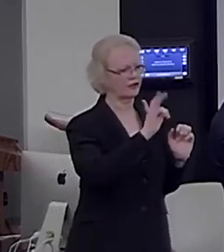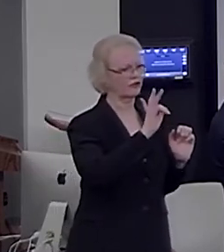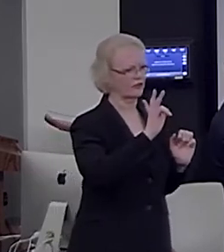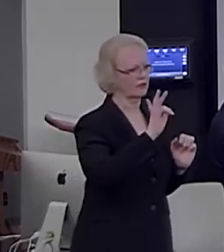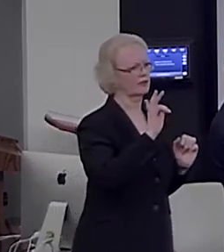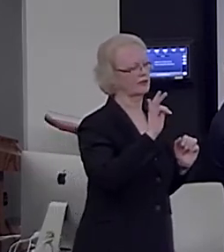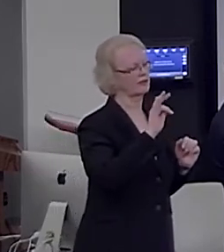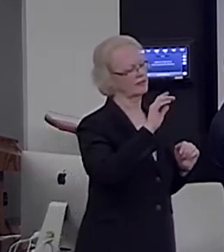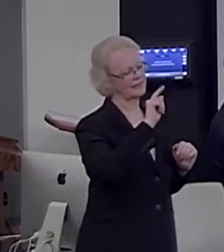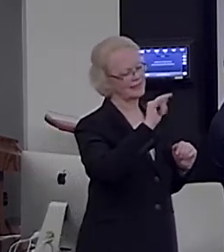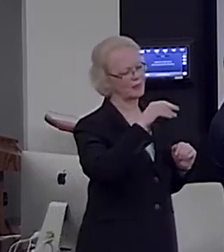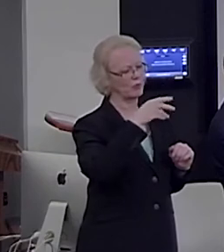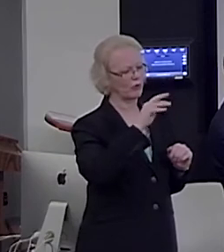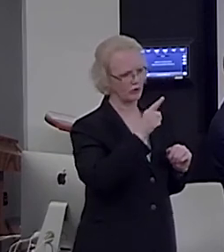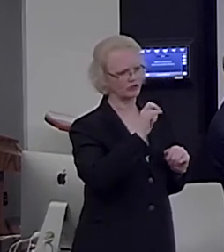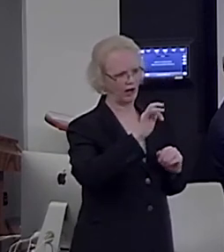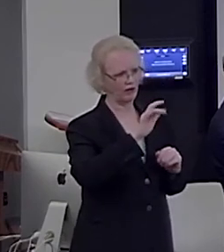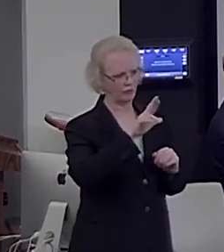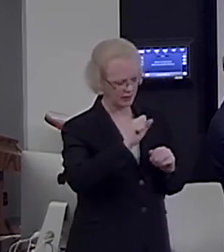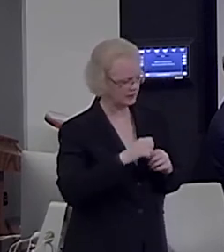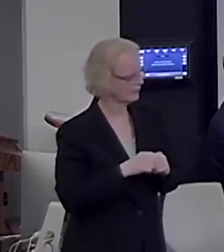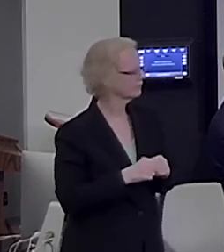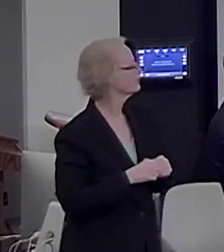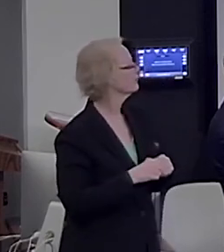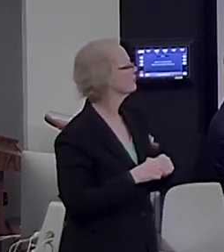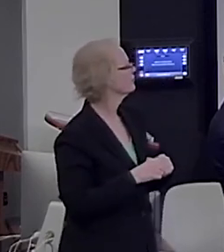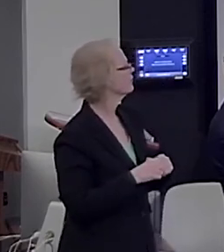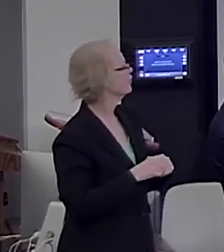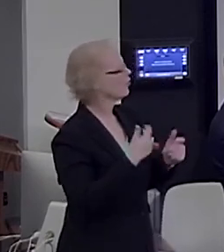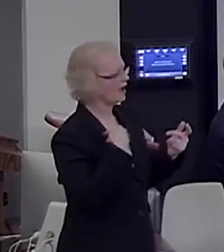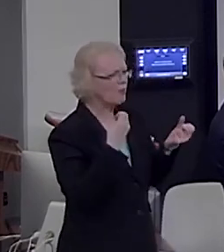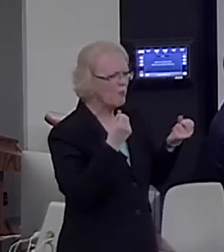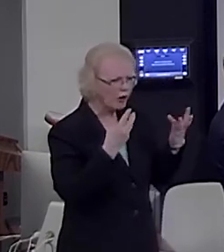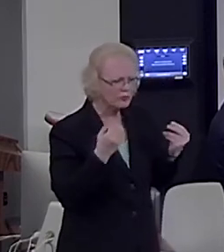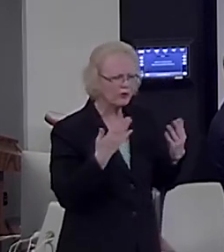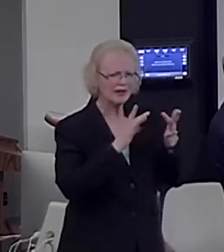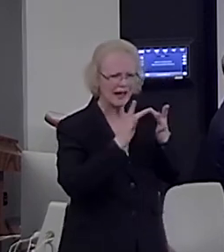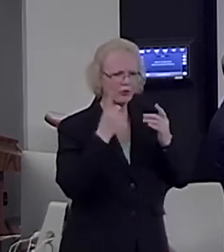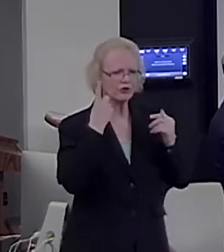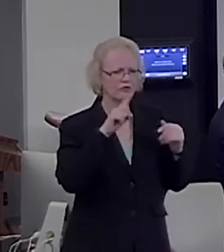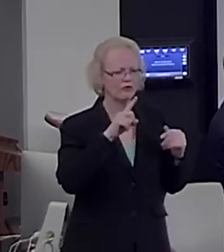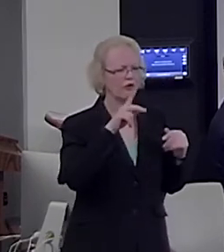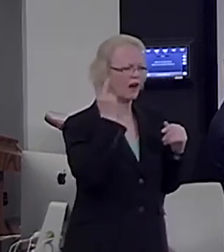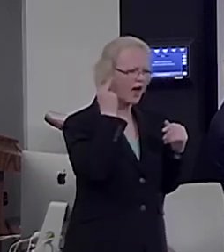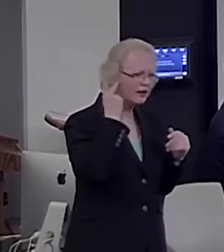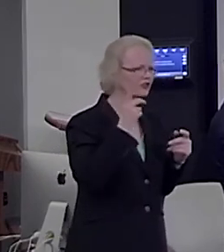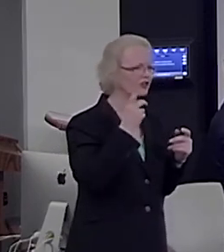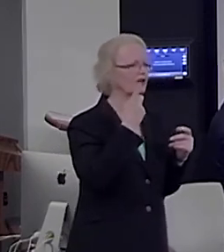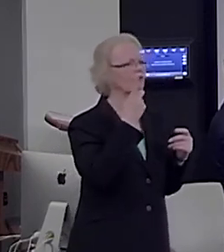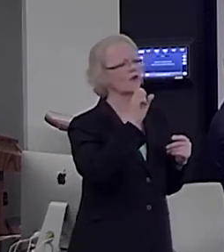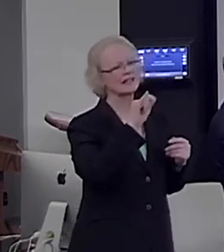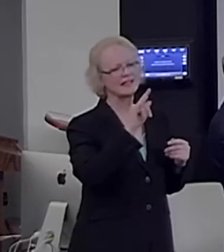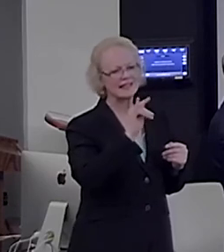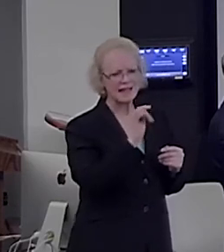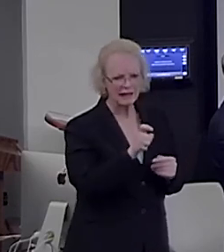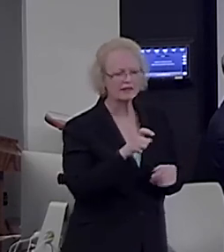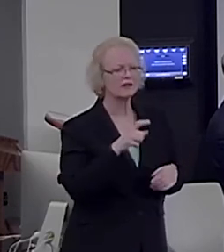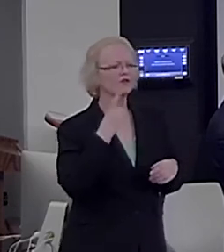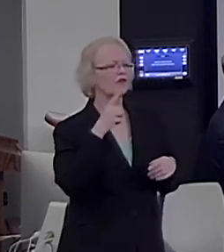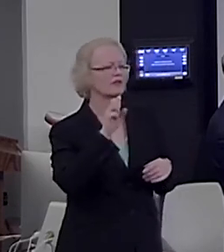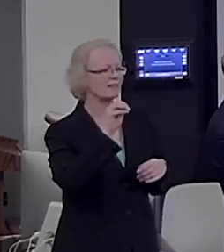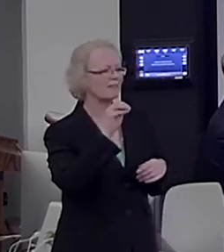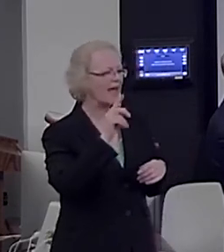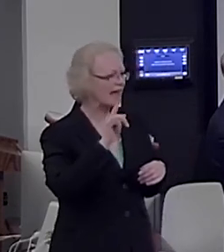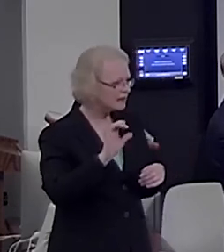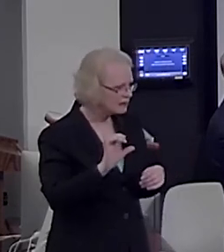borrow from Peter Hagort where you have multiple networks for phonological structures, for syntactic structures, and for semantic